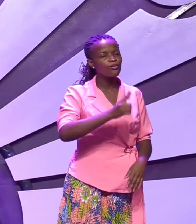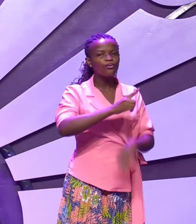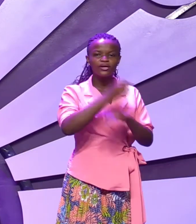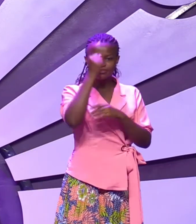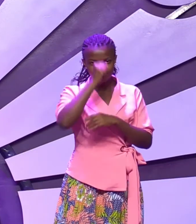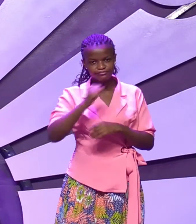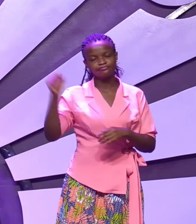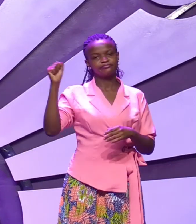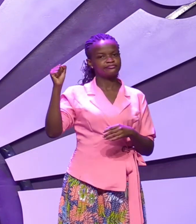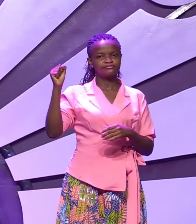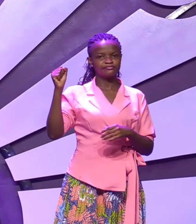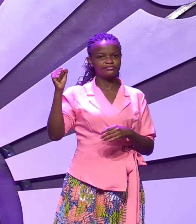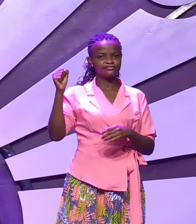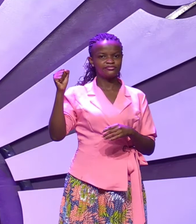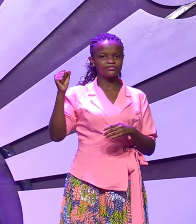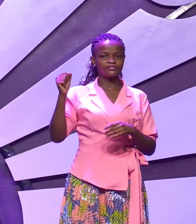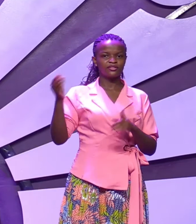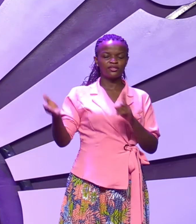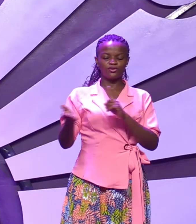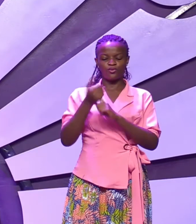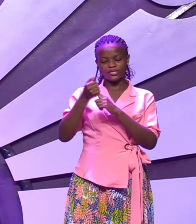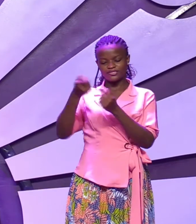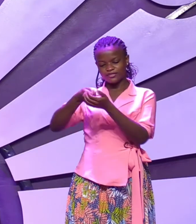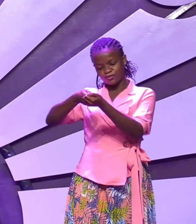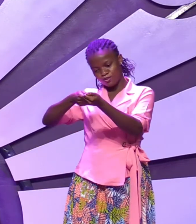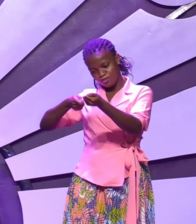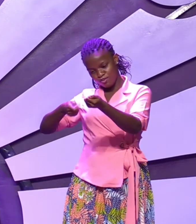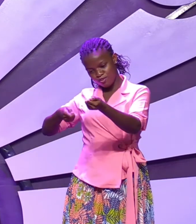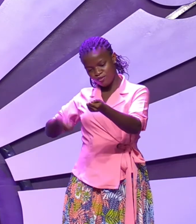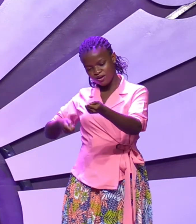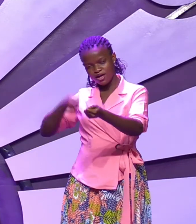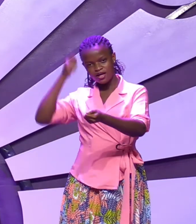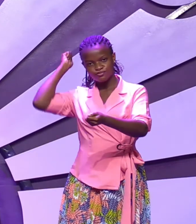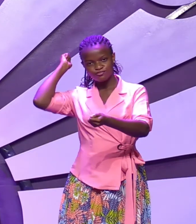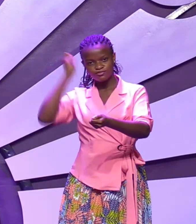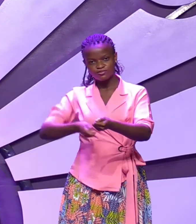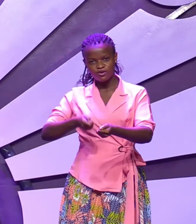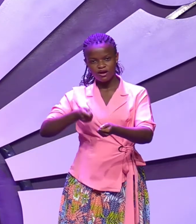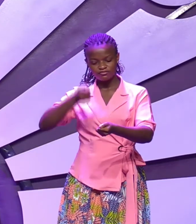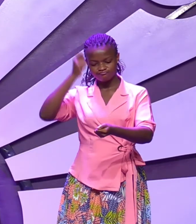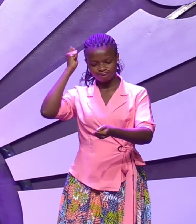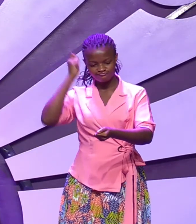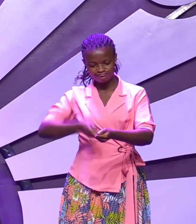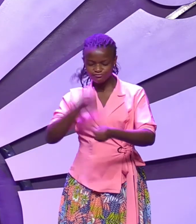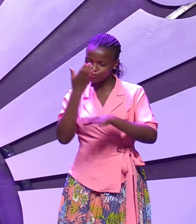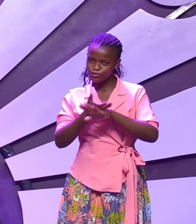grabbed his road and struck the rock twice.